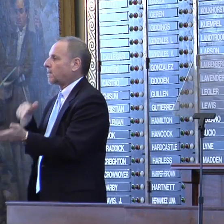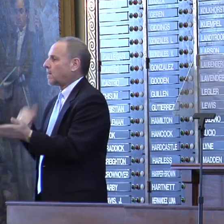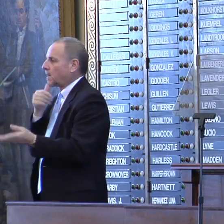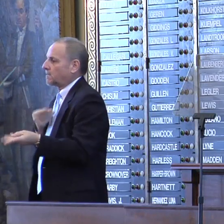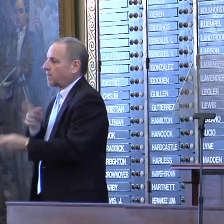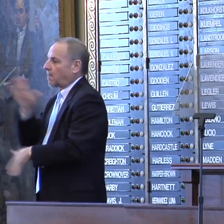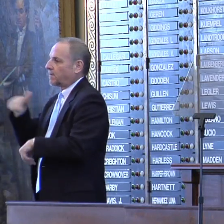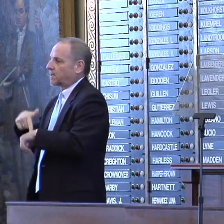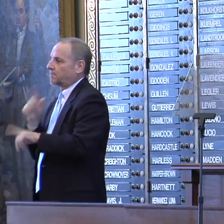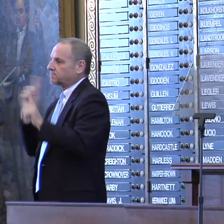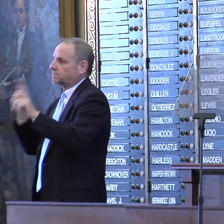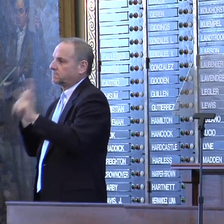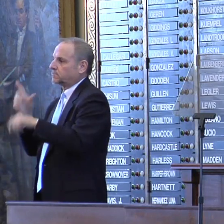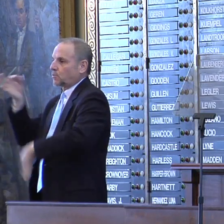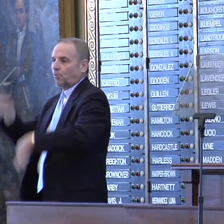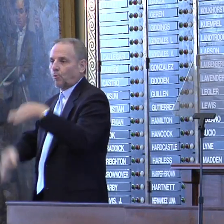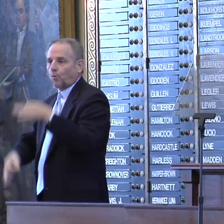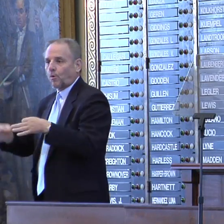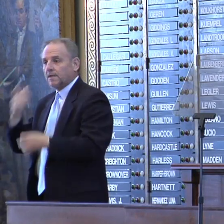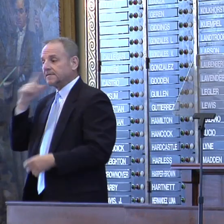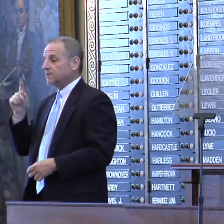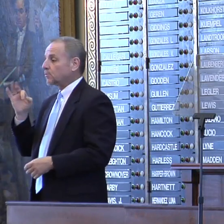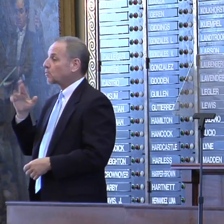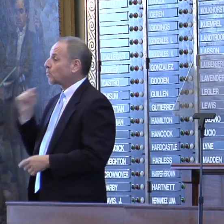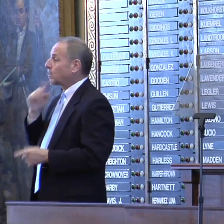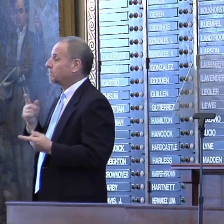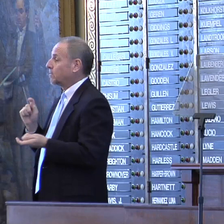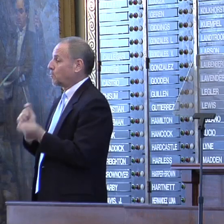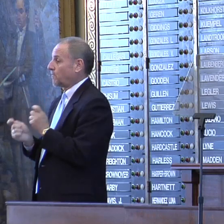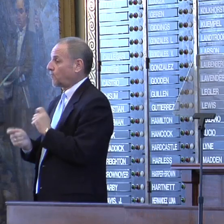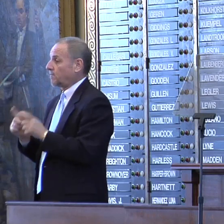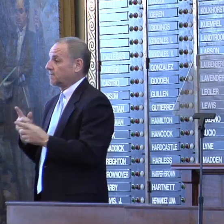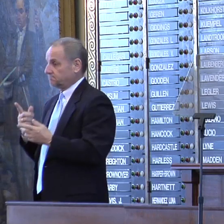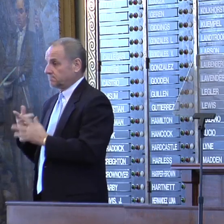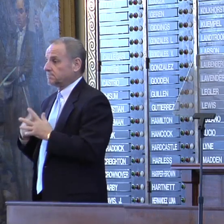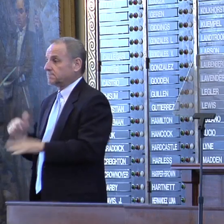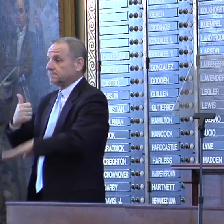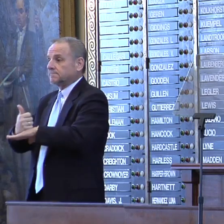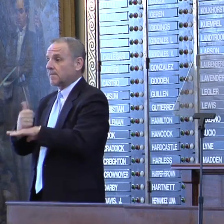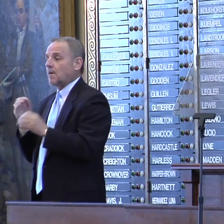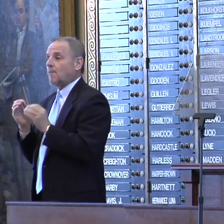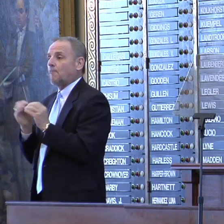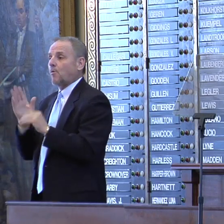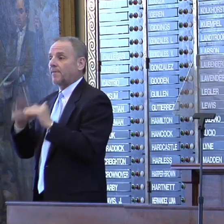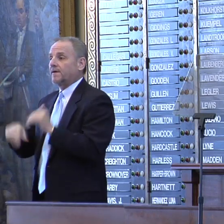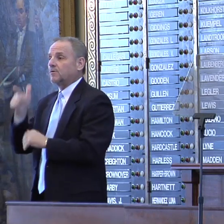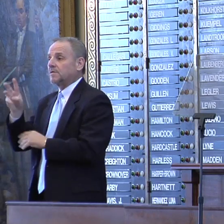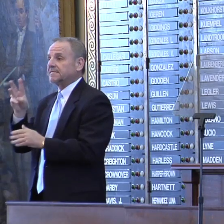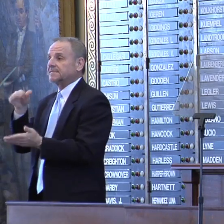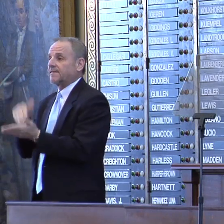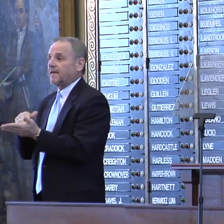their time in court. Since tort reform took effect, more than 26,000 medical